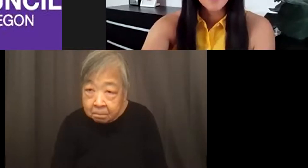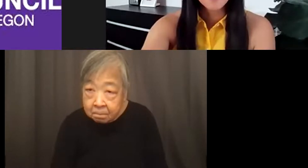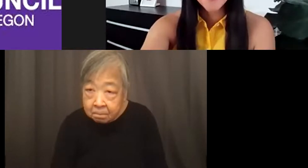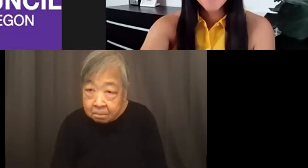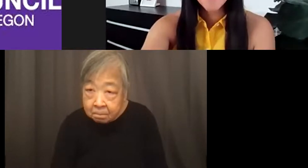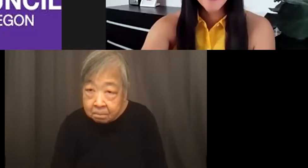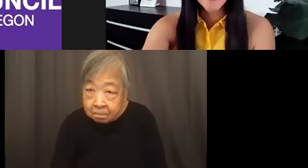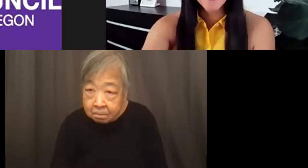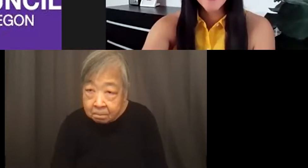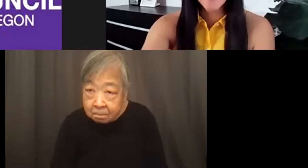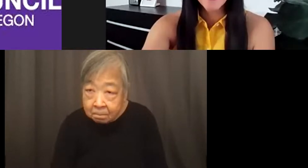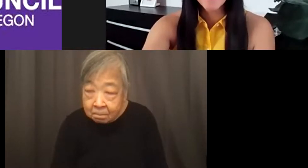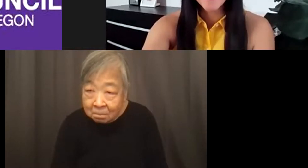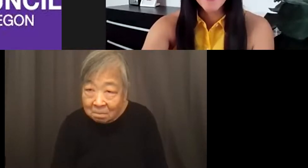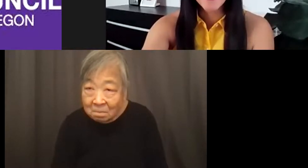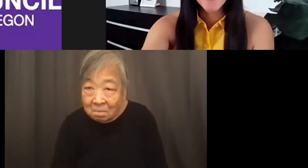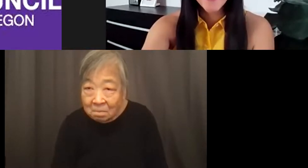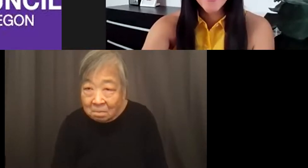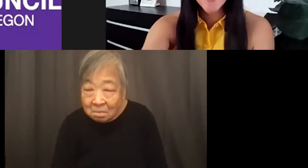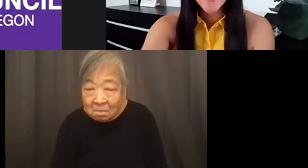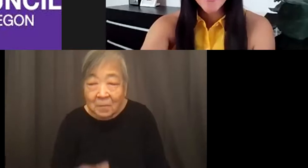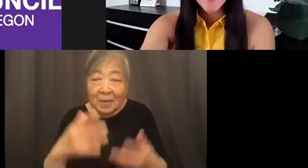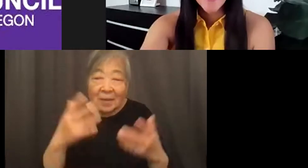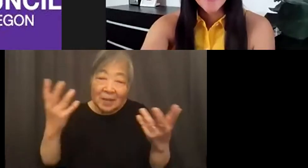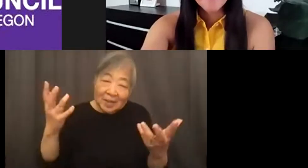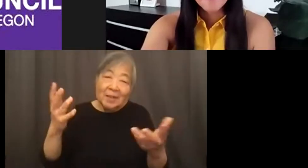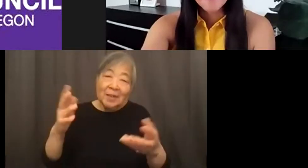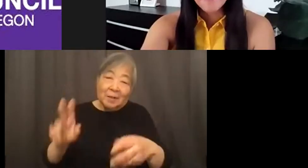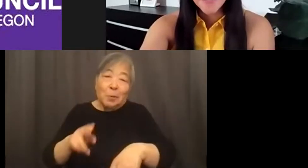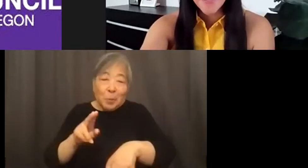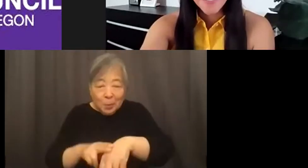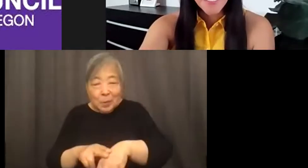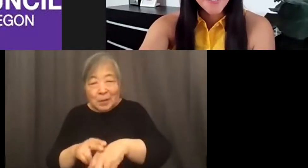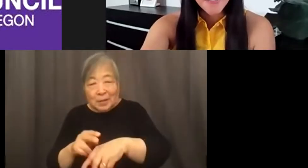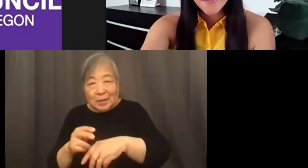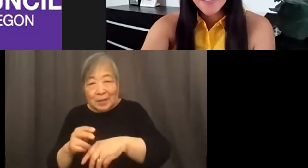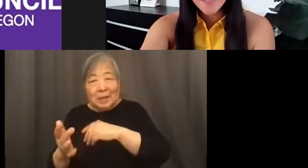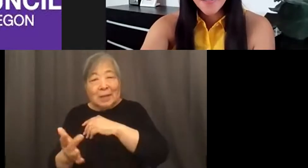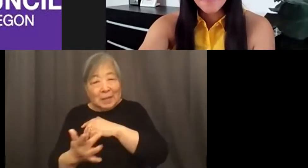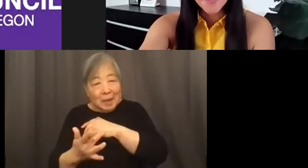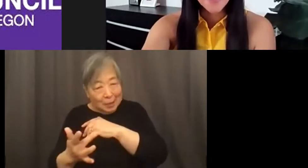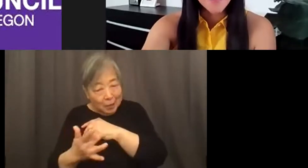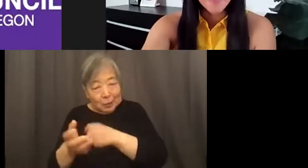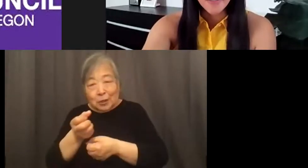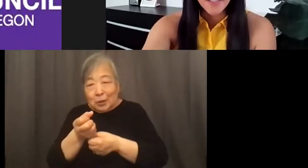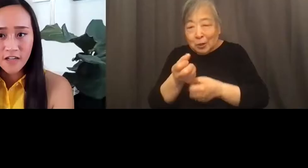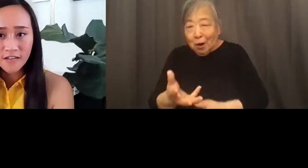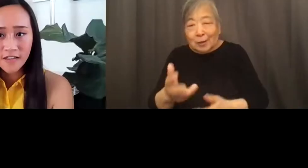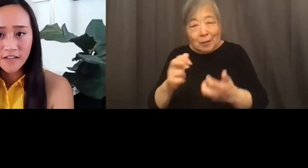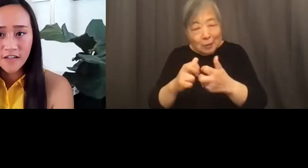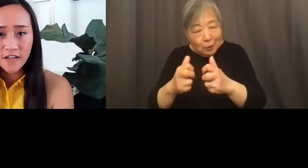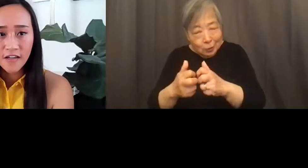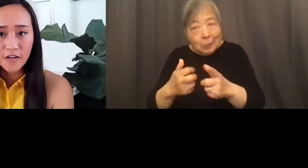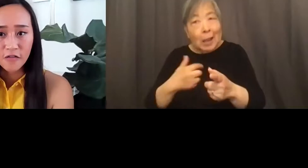Well, course, when technology, um, is causing issues and we checked this earlier,